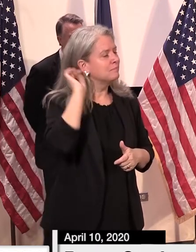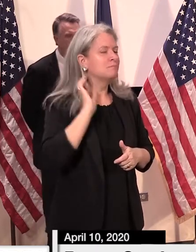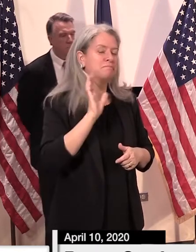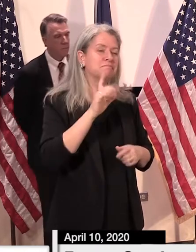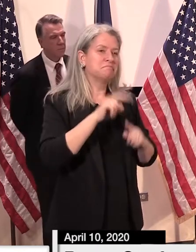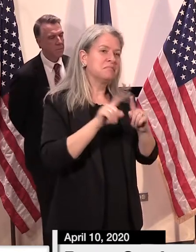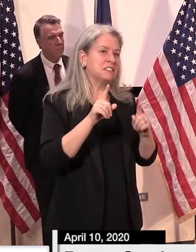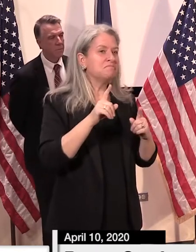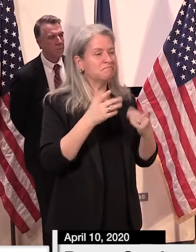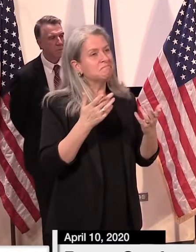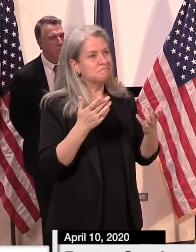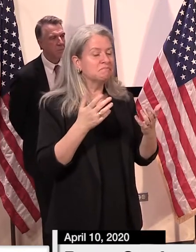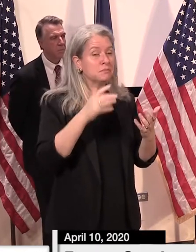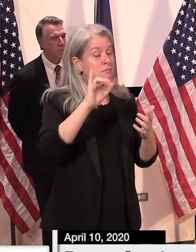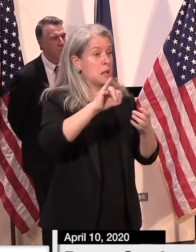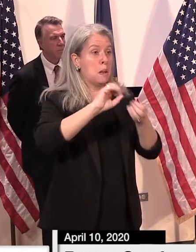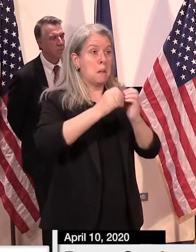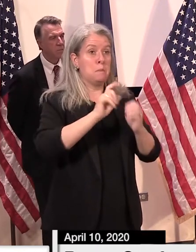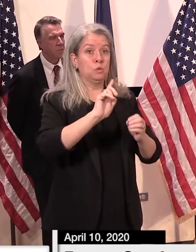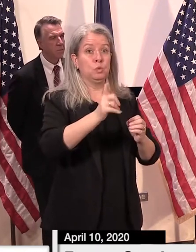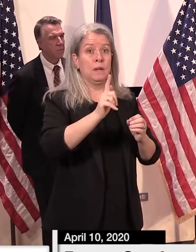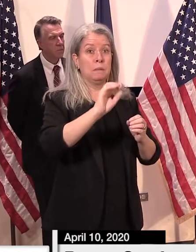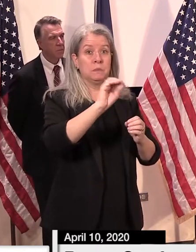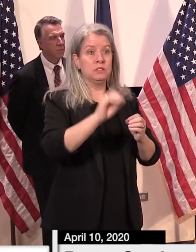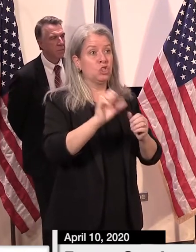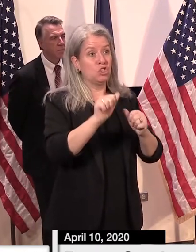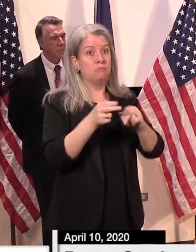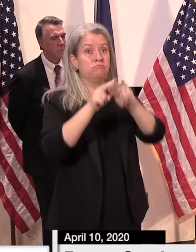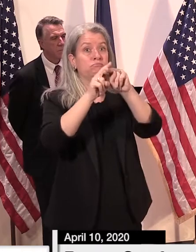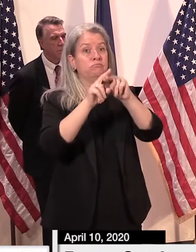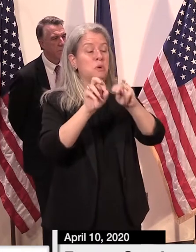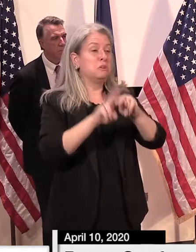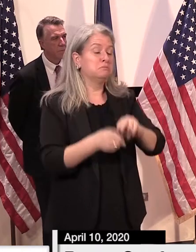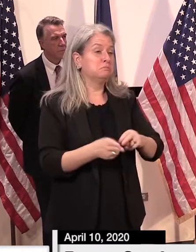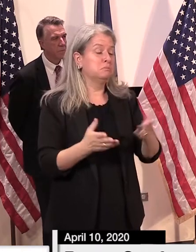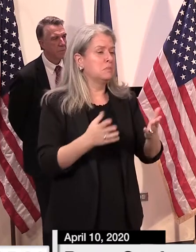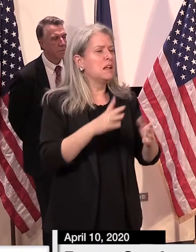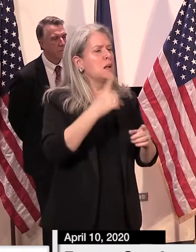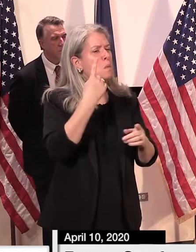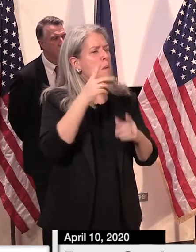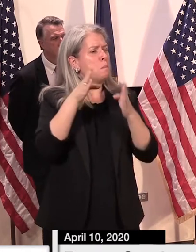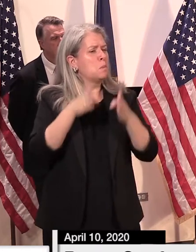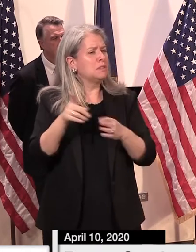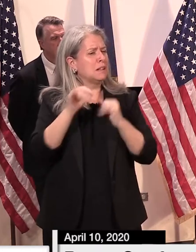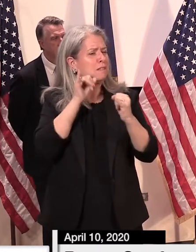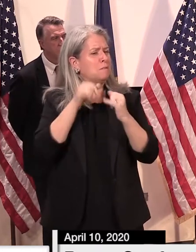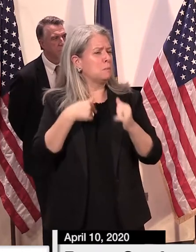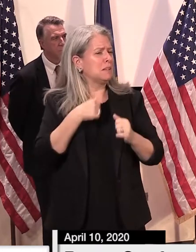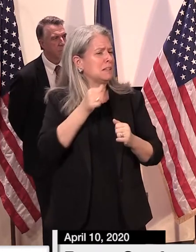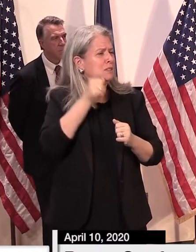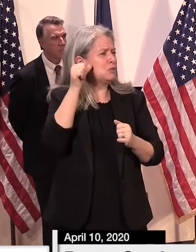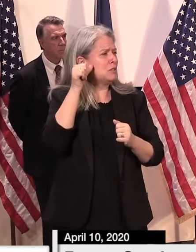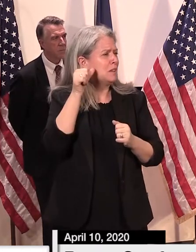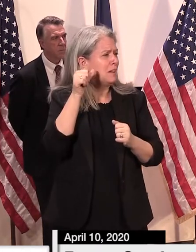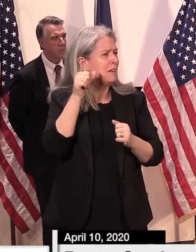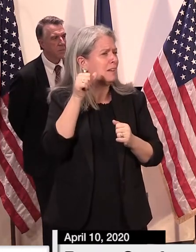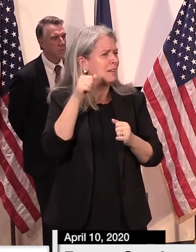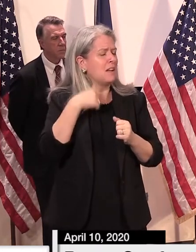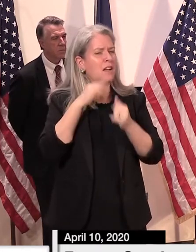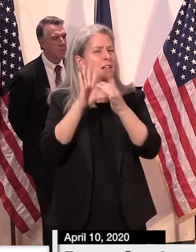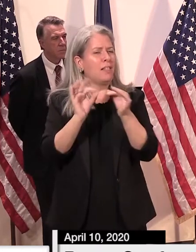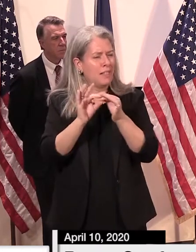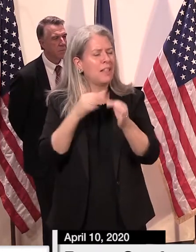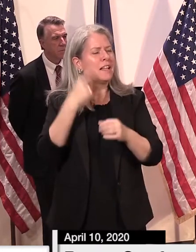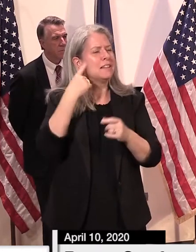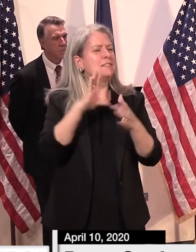that may increase. But I did mention yesterday in an interview that this is a relatively, we'll call it